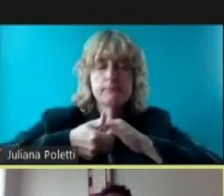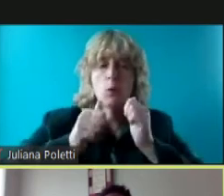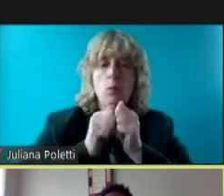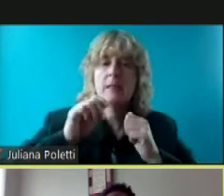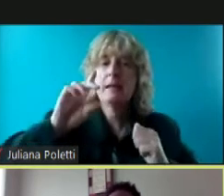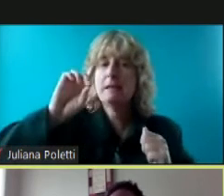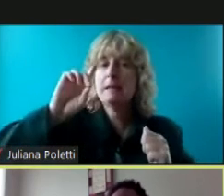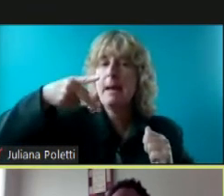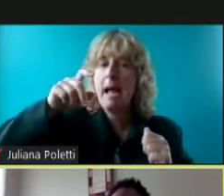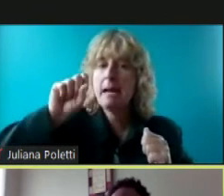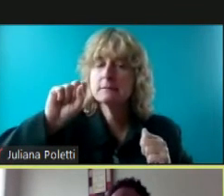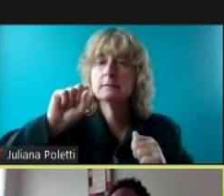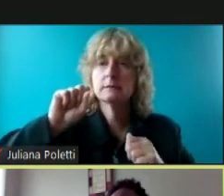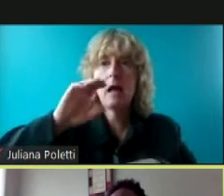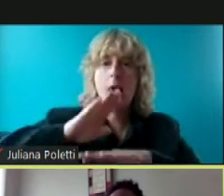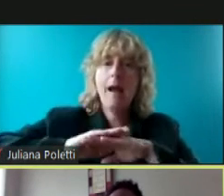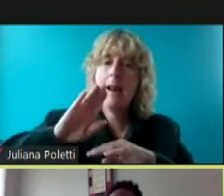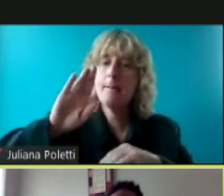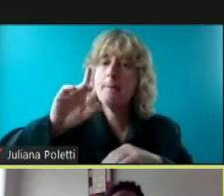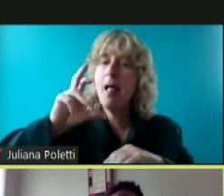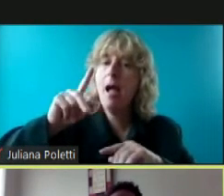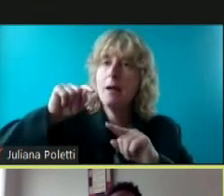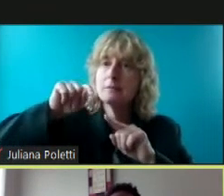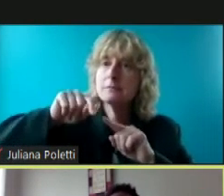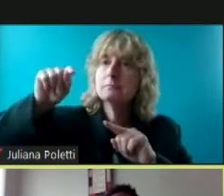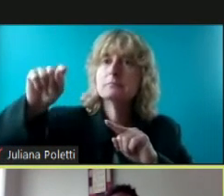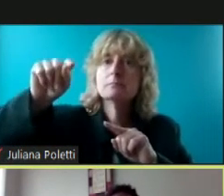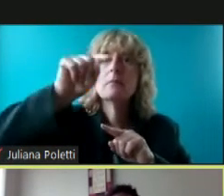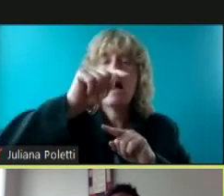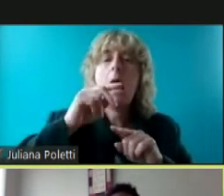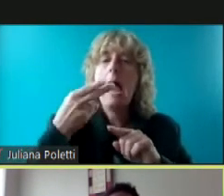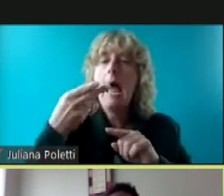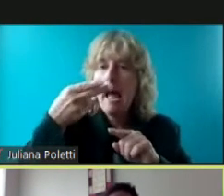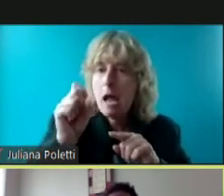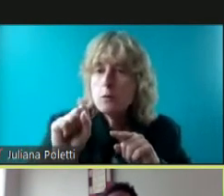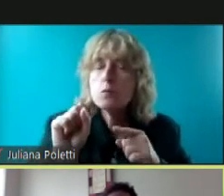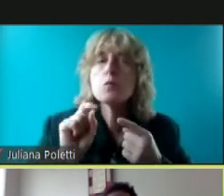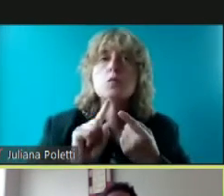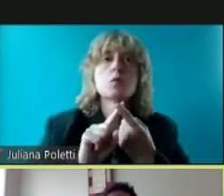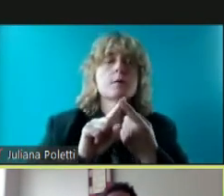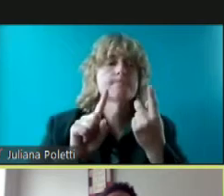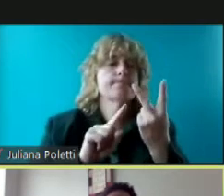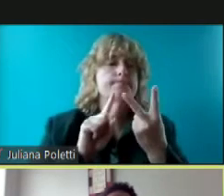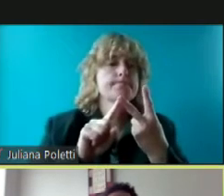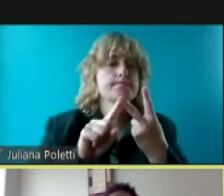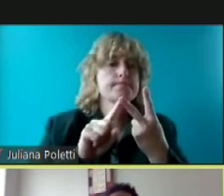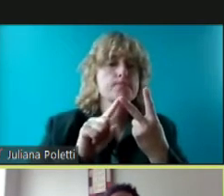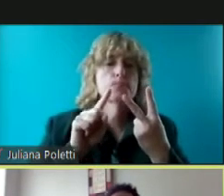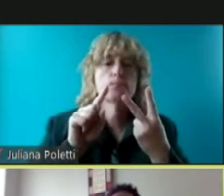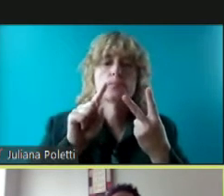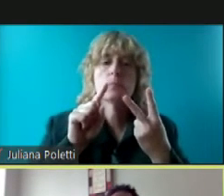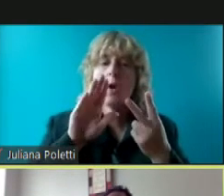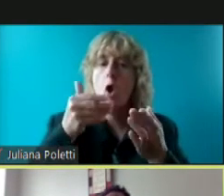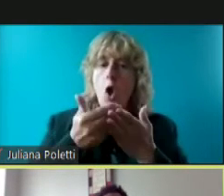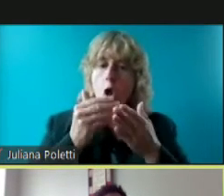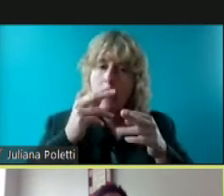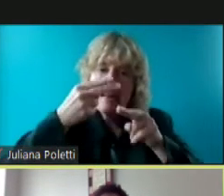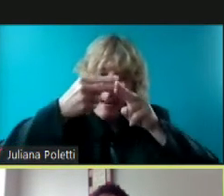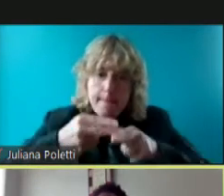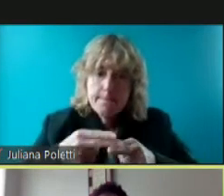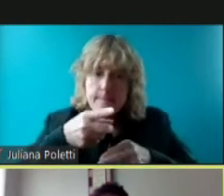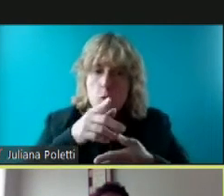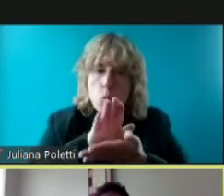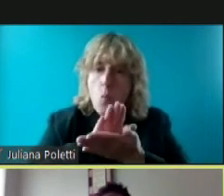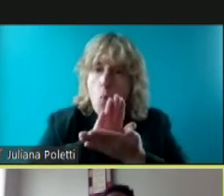block and we'll be at high schools we'll be at um all these schools here because again